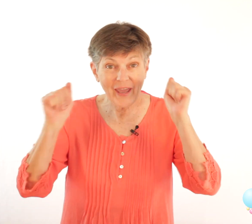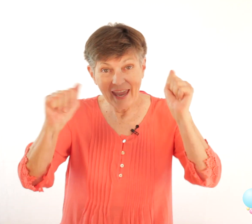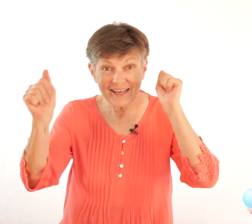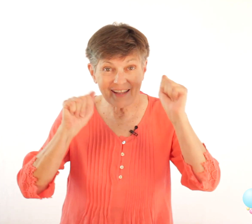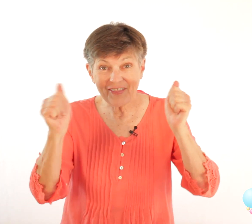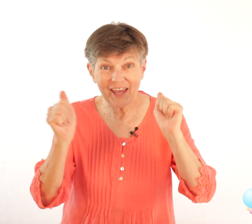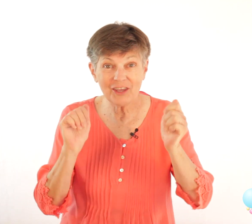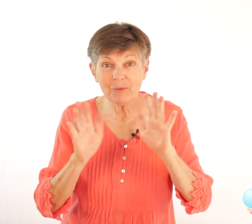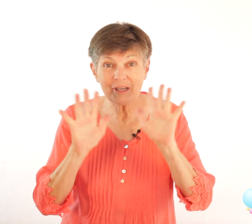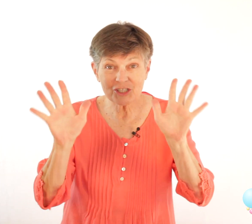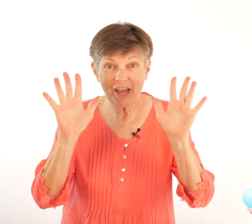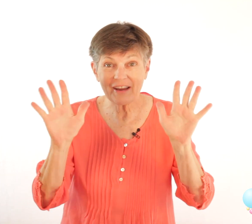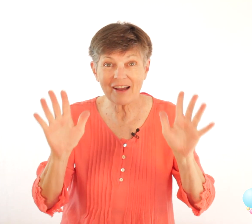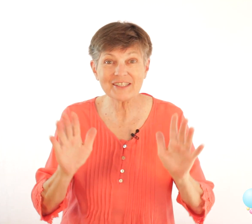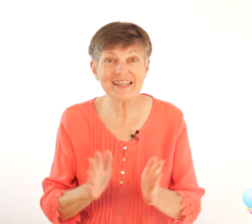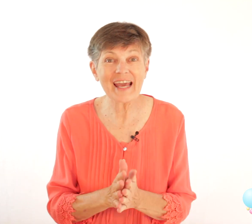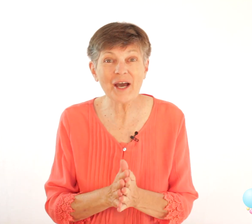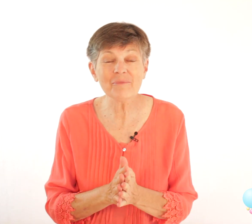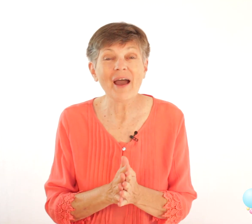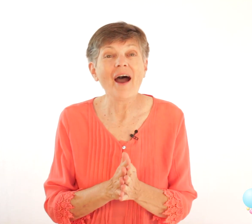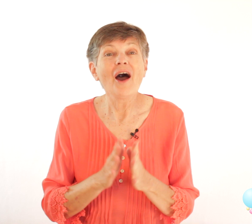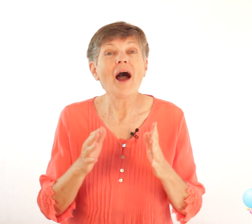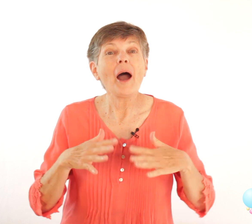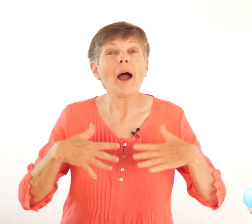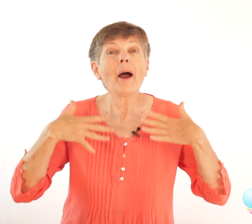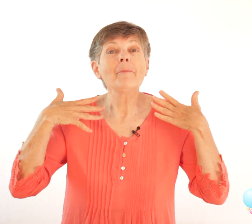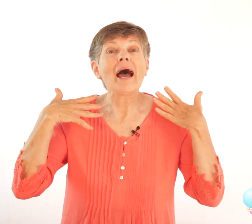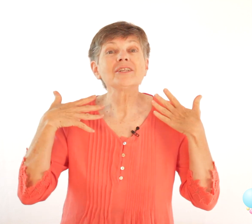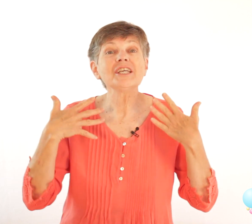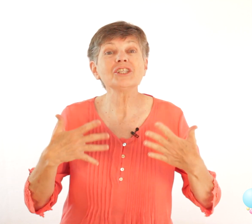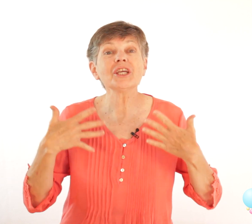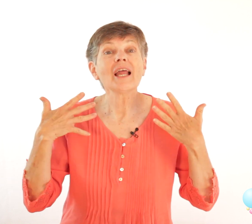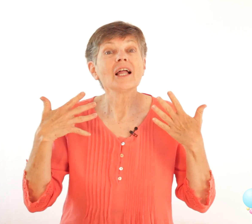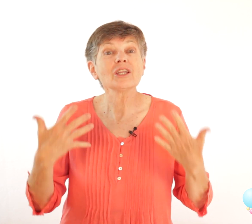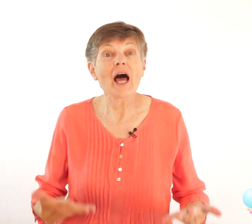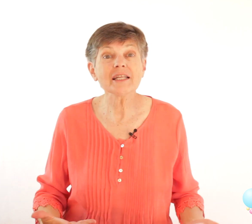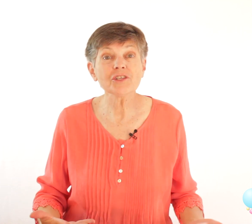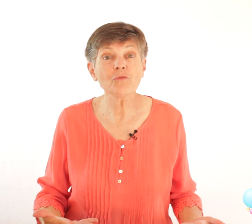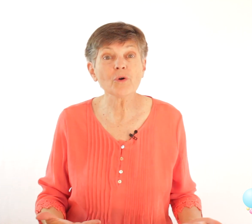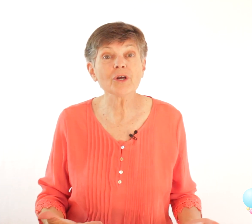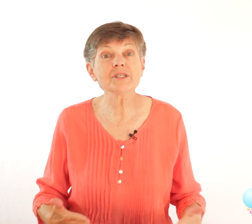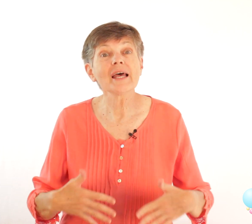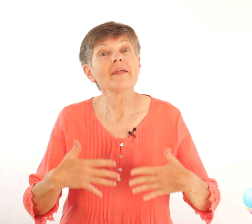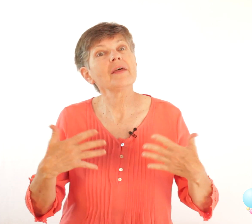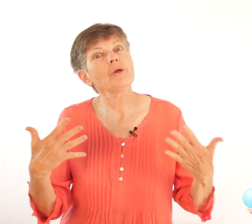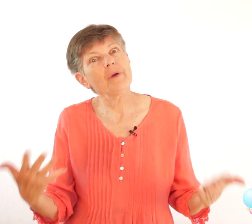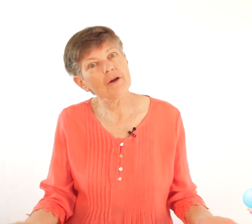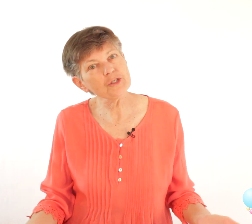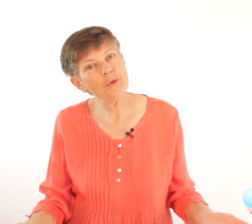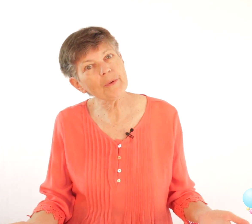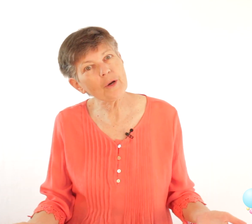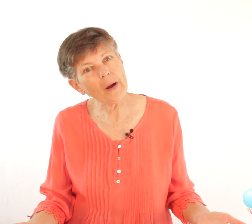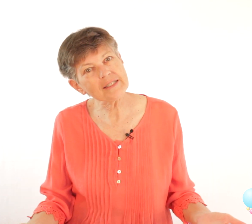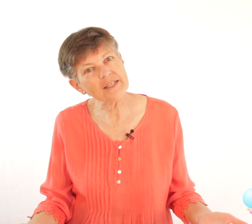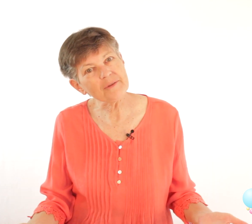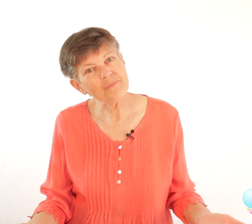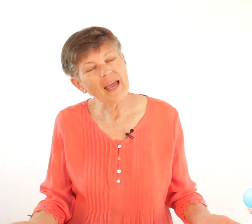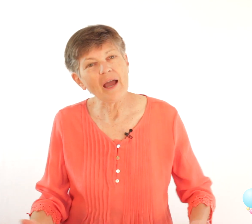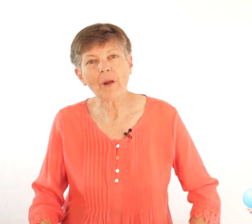Caitlin thank you big shout out to them about teaching lots of words that the parents were requesting and